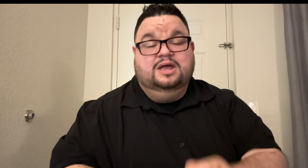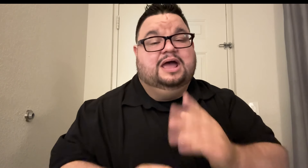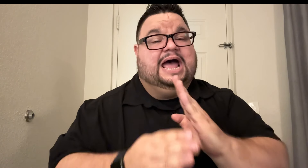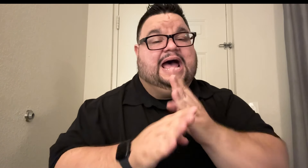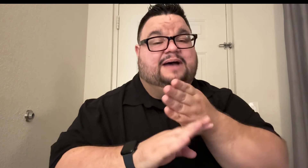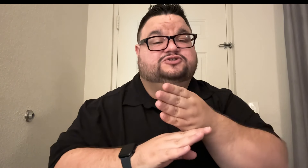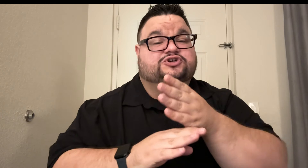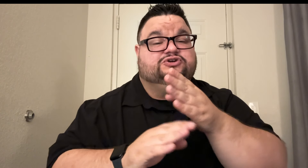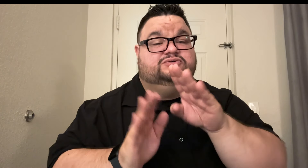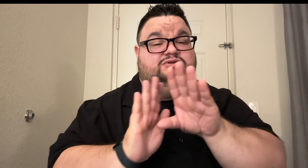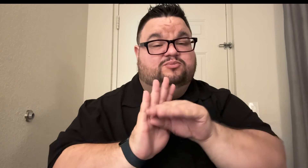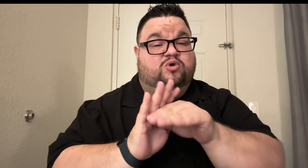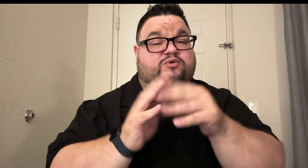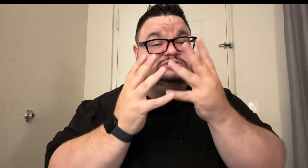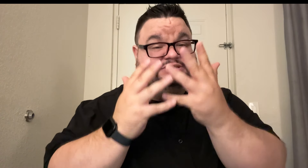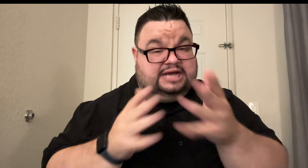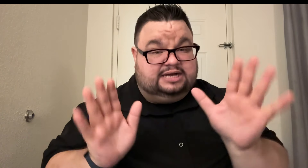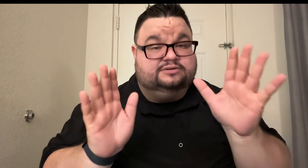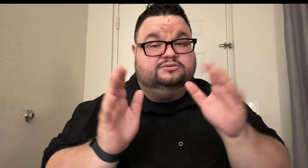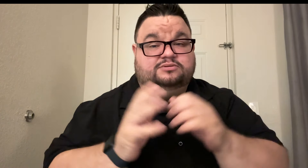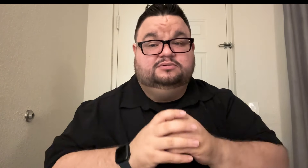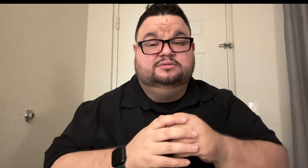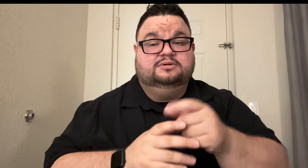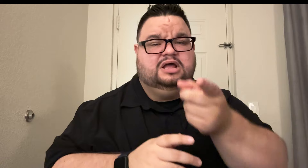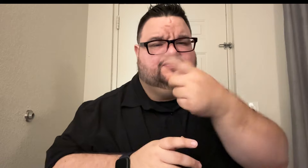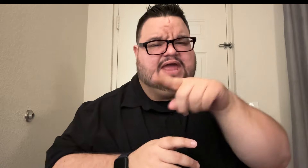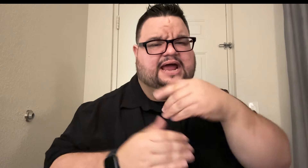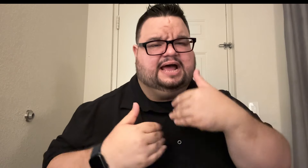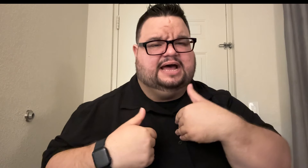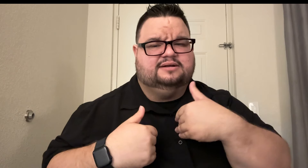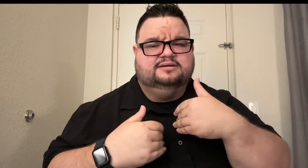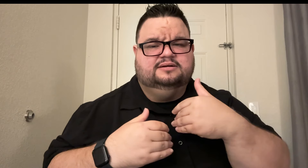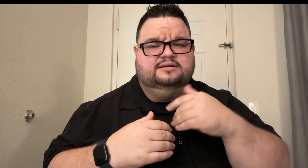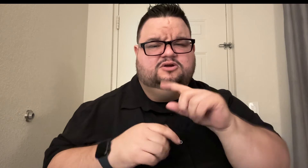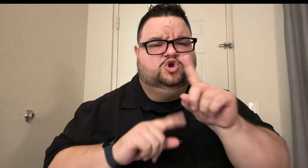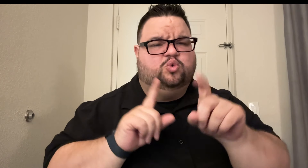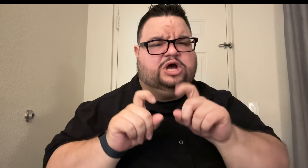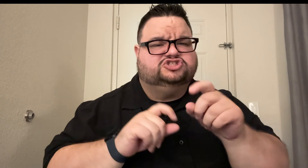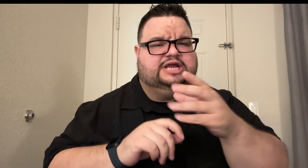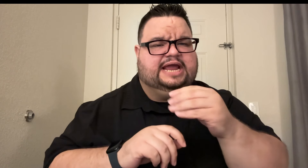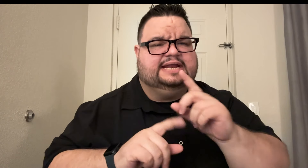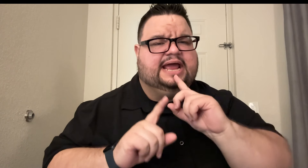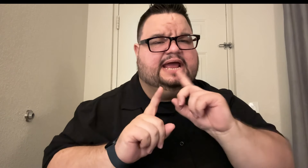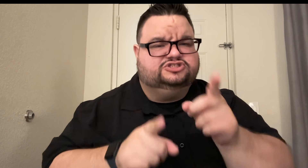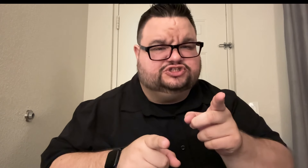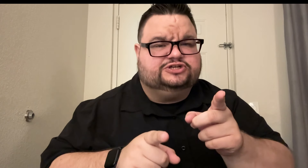After the movie was done, they had questions and answers,